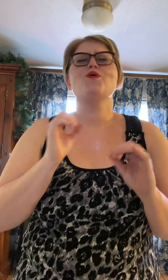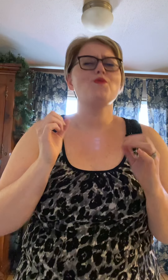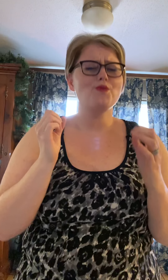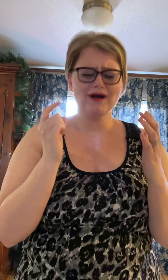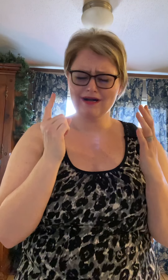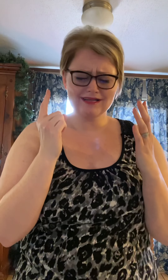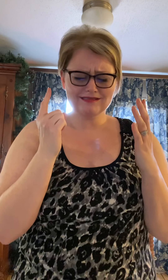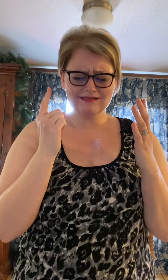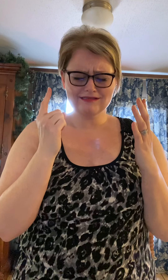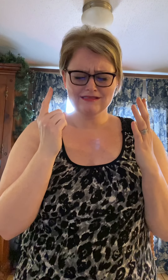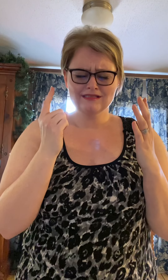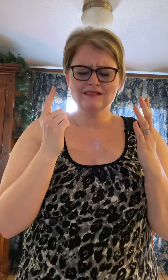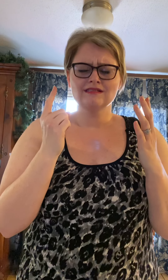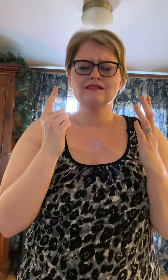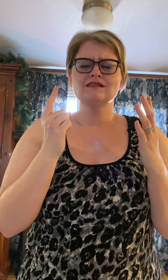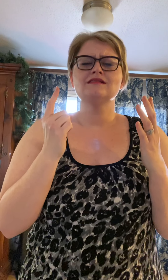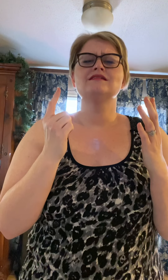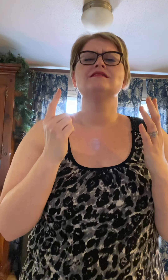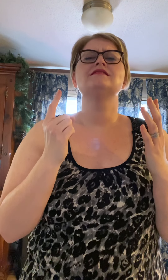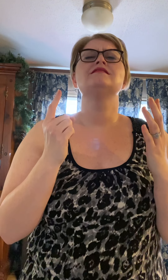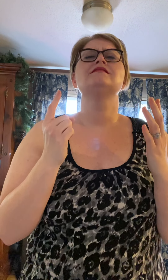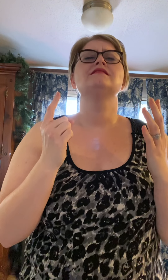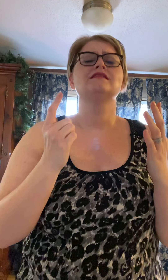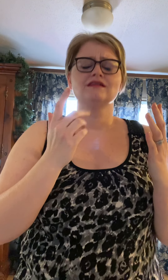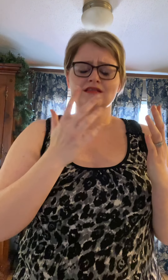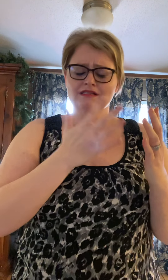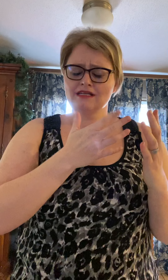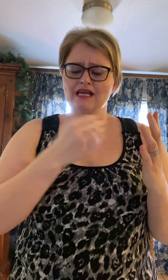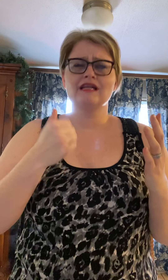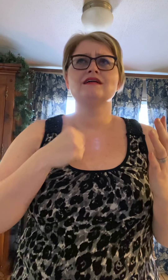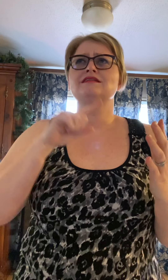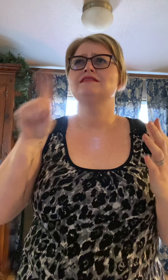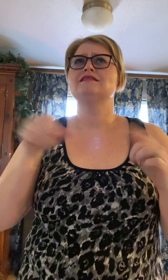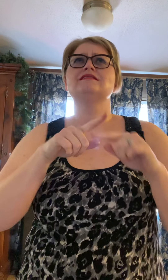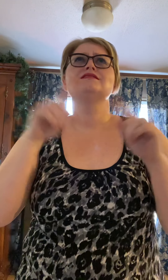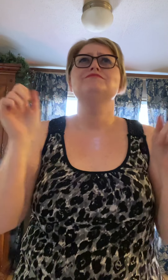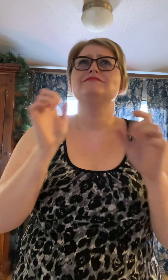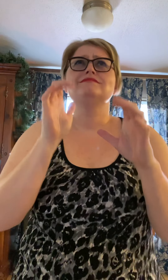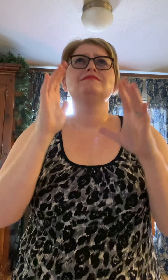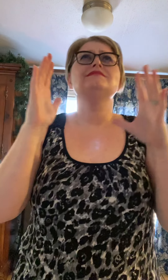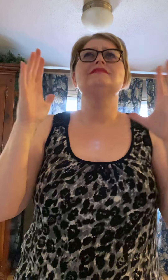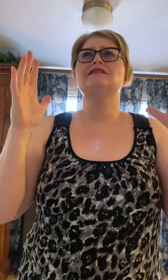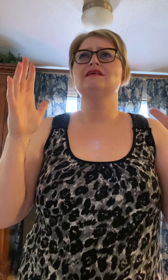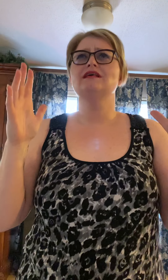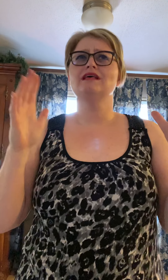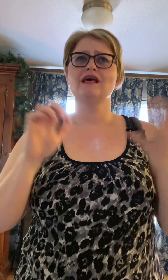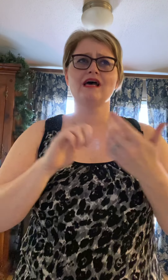one And I just can't imagine How you could be so